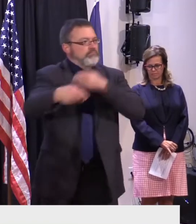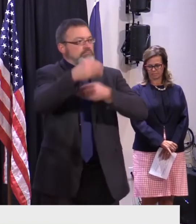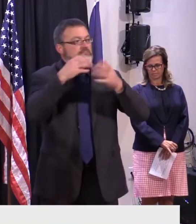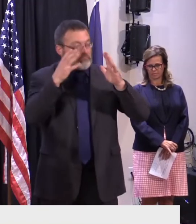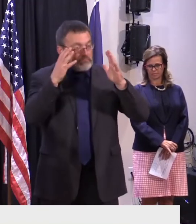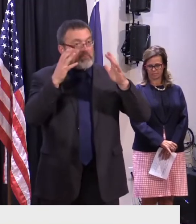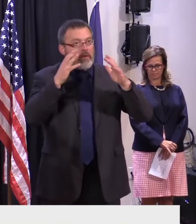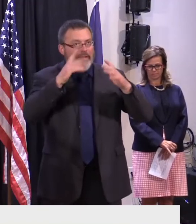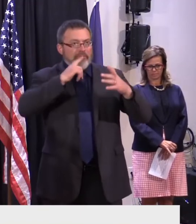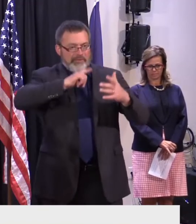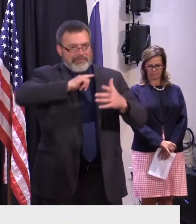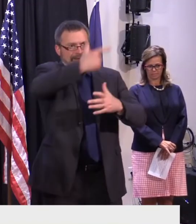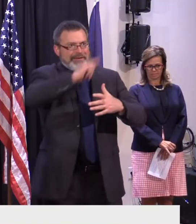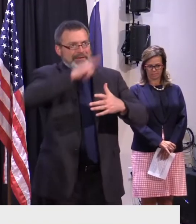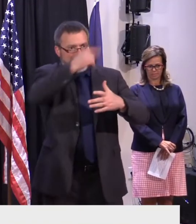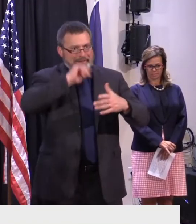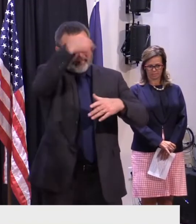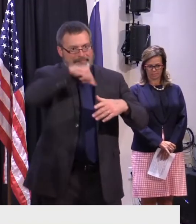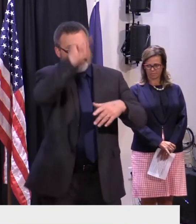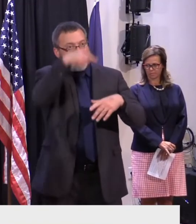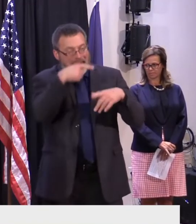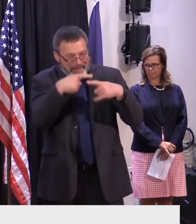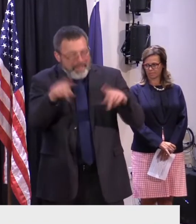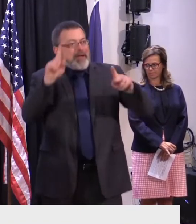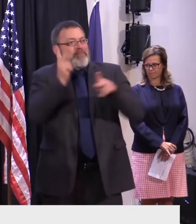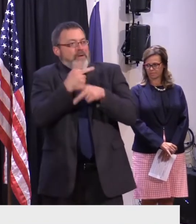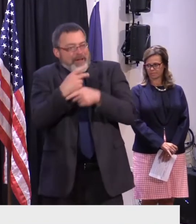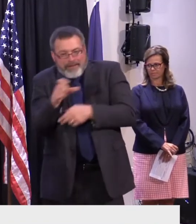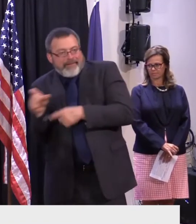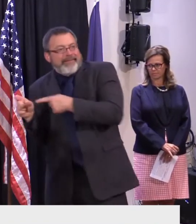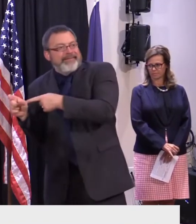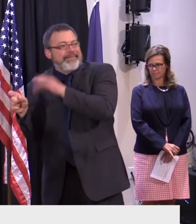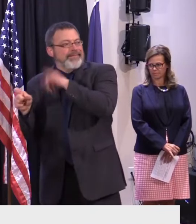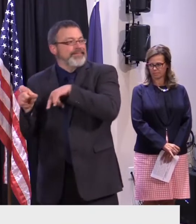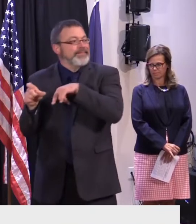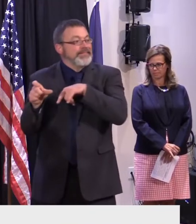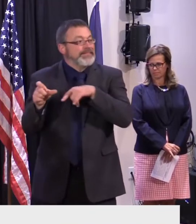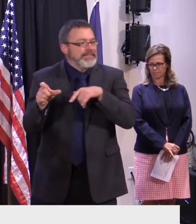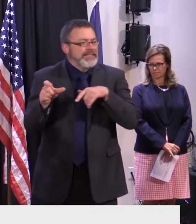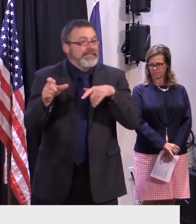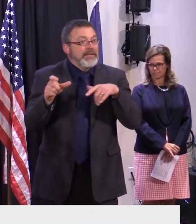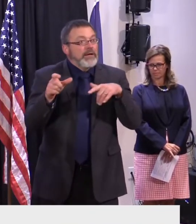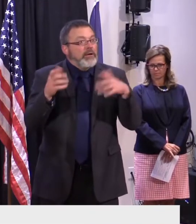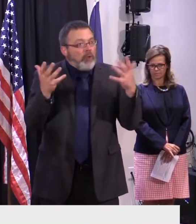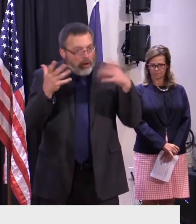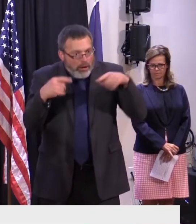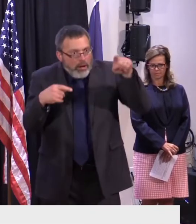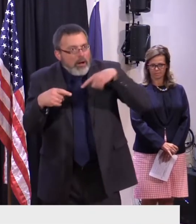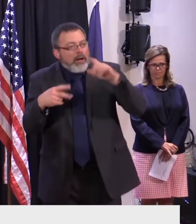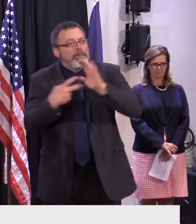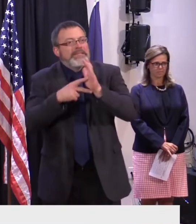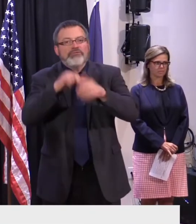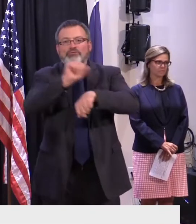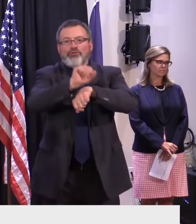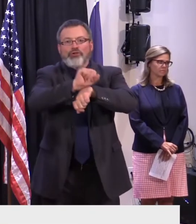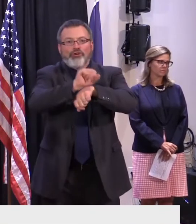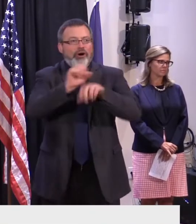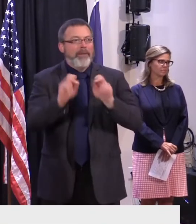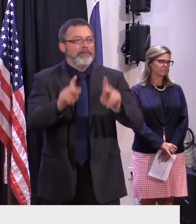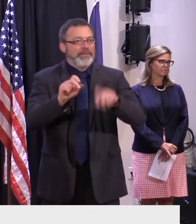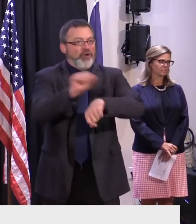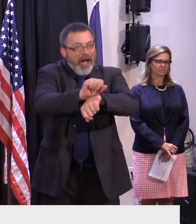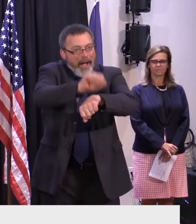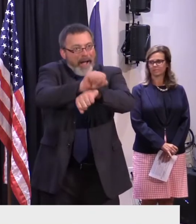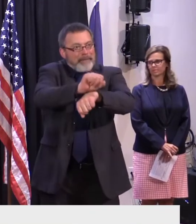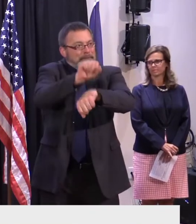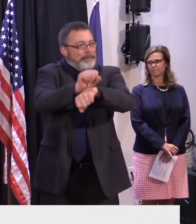off the assembly line. This also creates jobs with about one-third of the workforce in the Northeast relying in